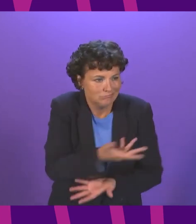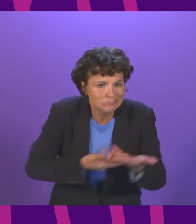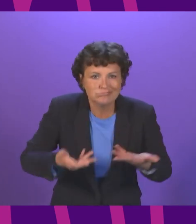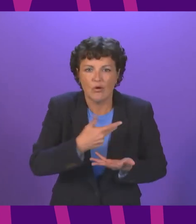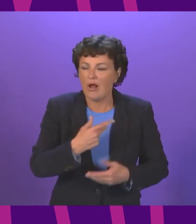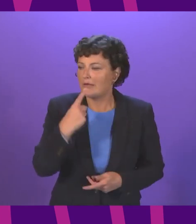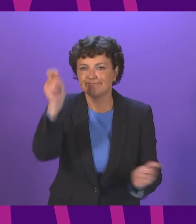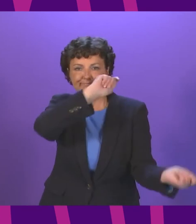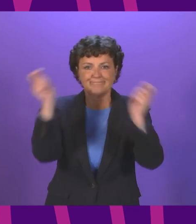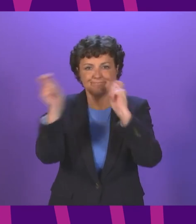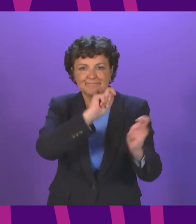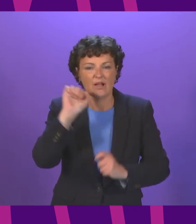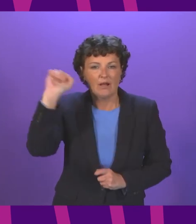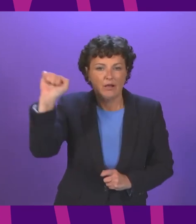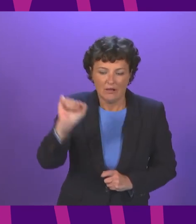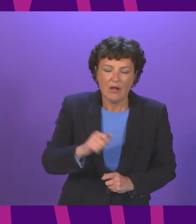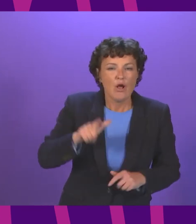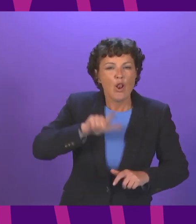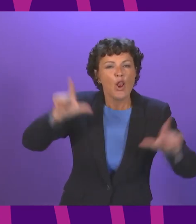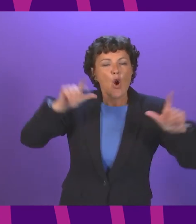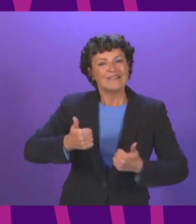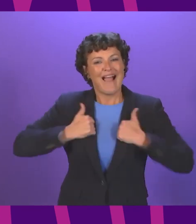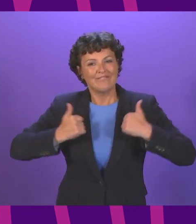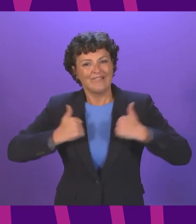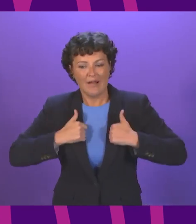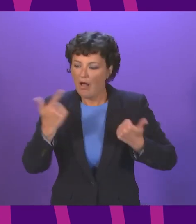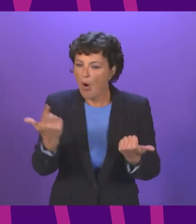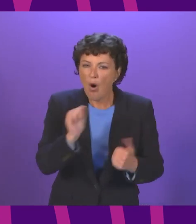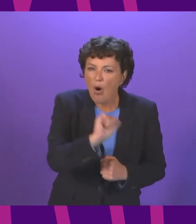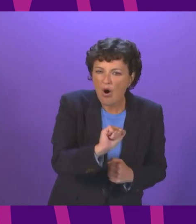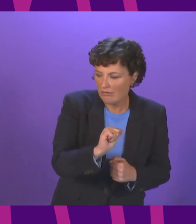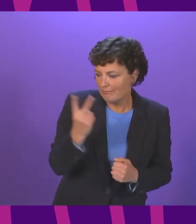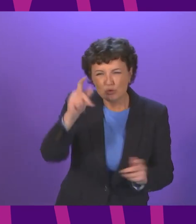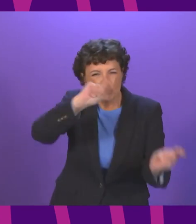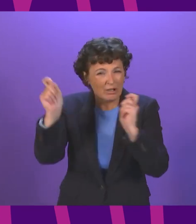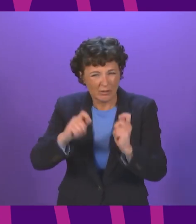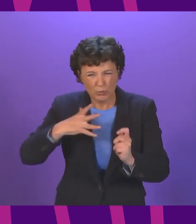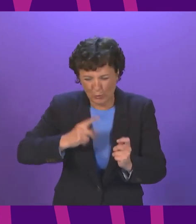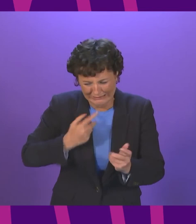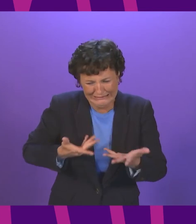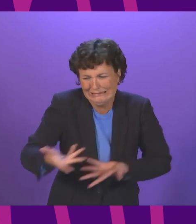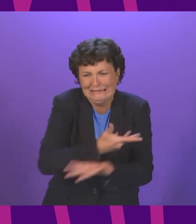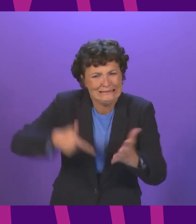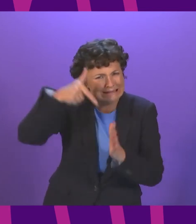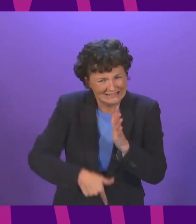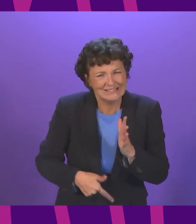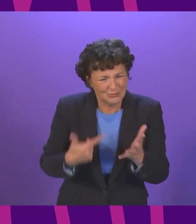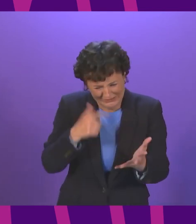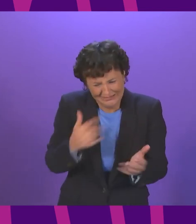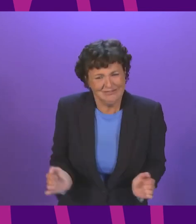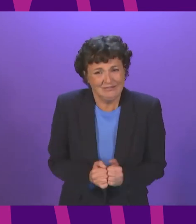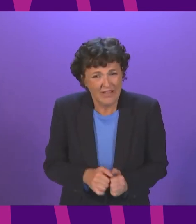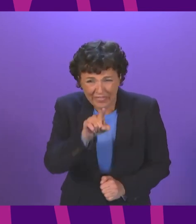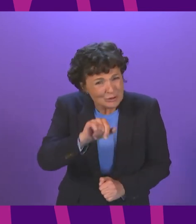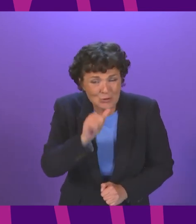Lord Advocate or not proven our victims' rights we need action let me conclude this is not day one of a new